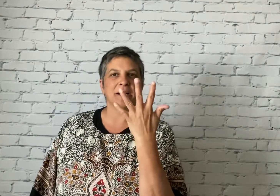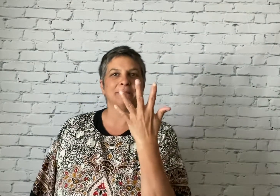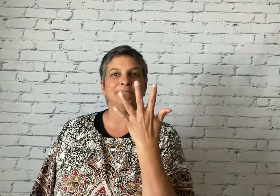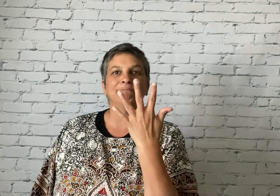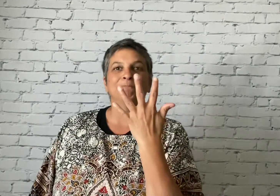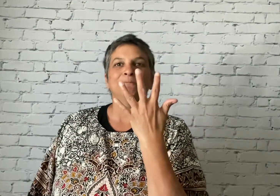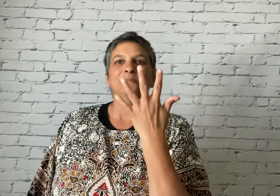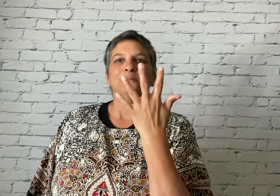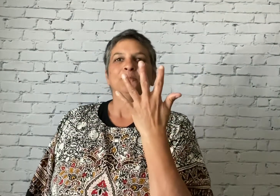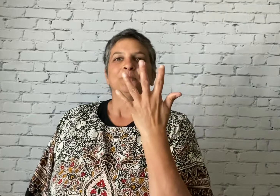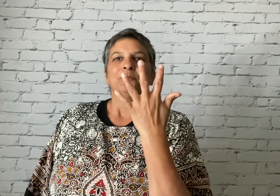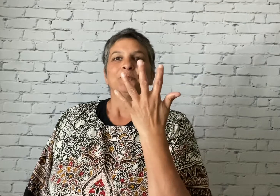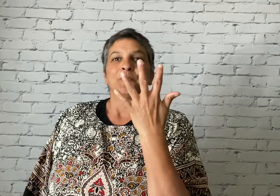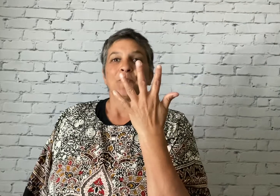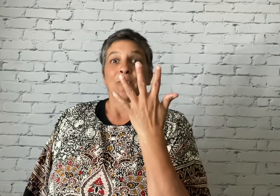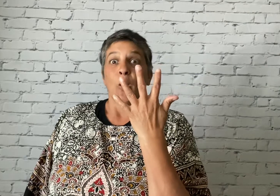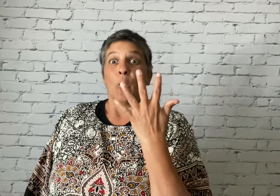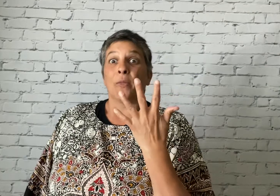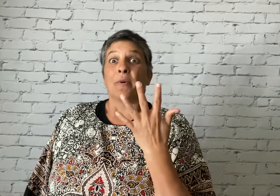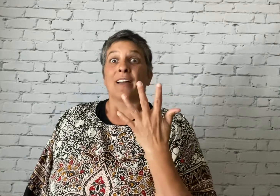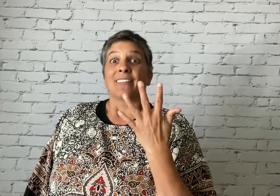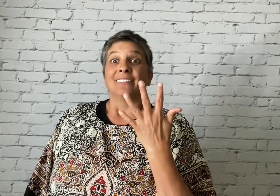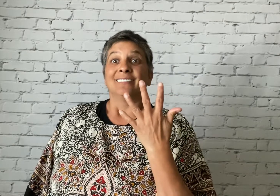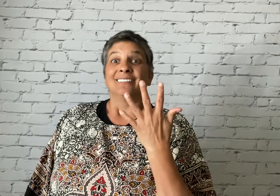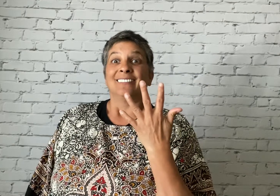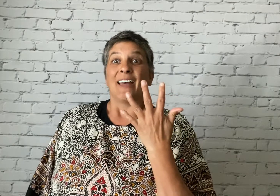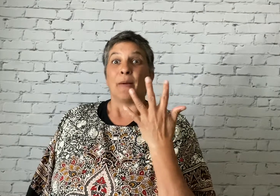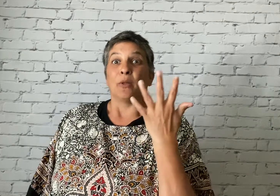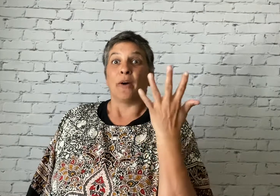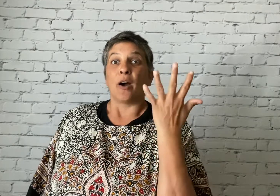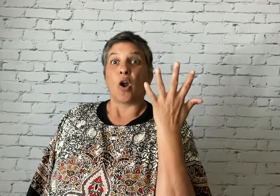hold the breath, and then blow it out.